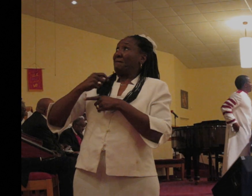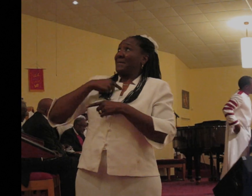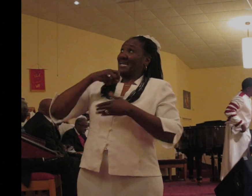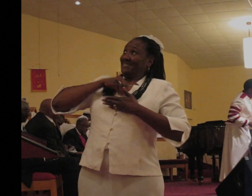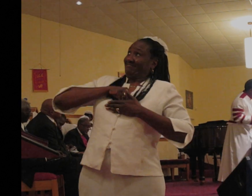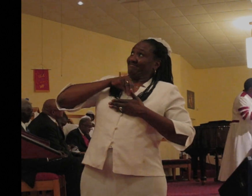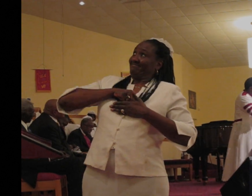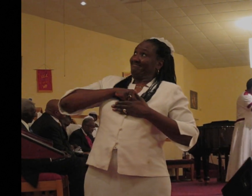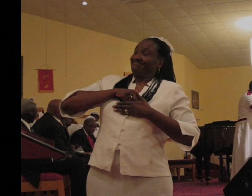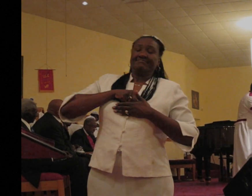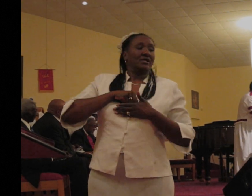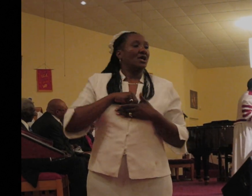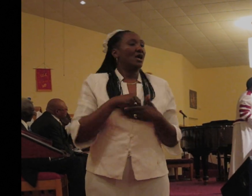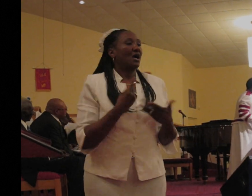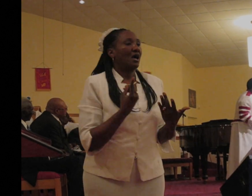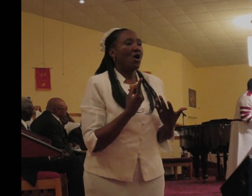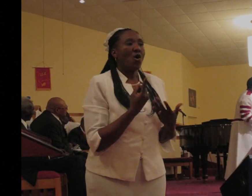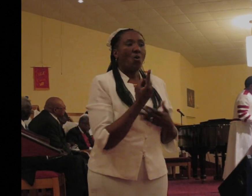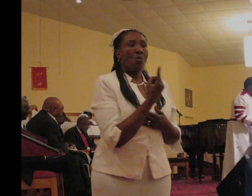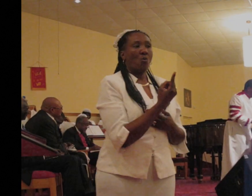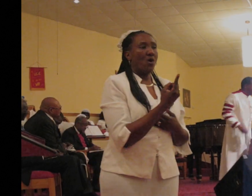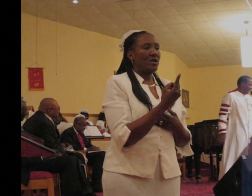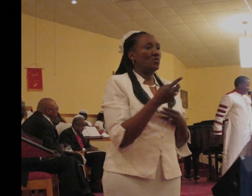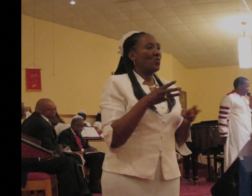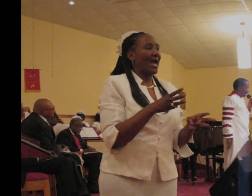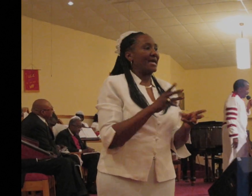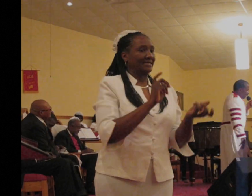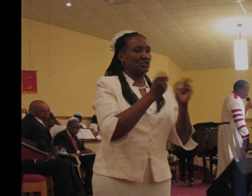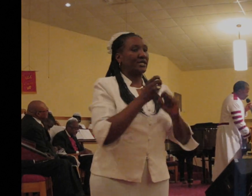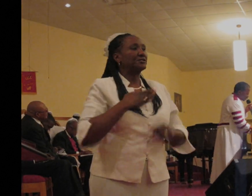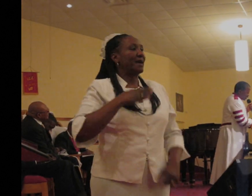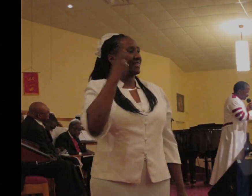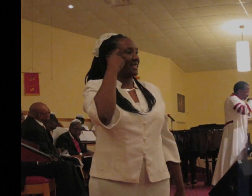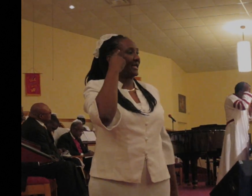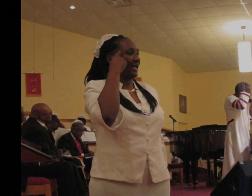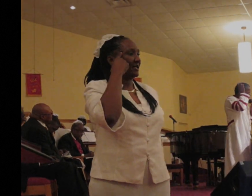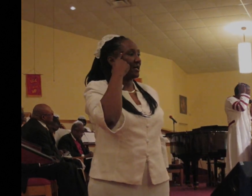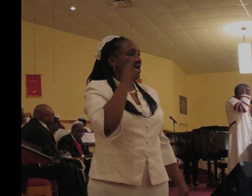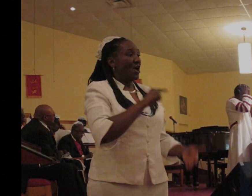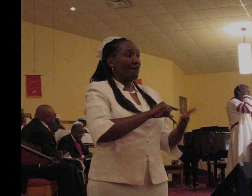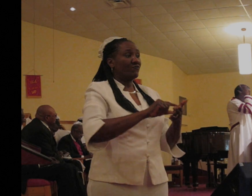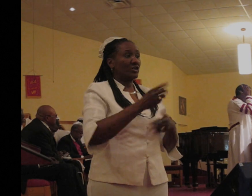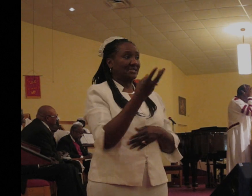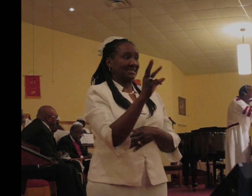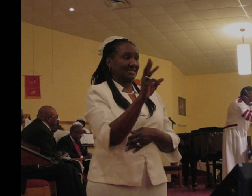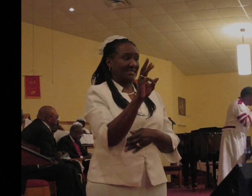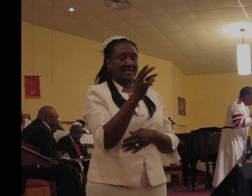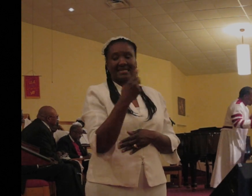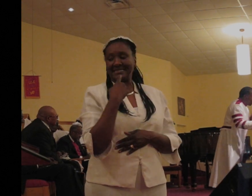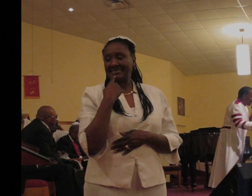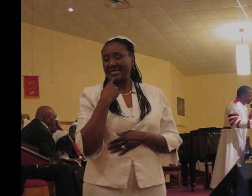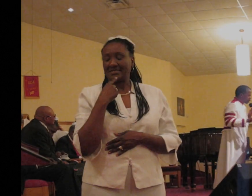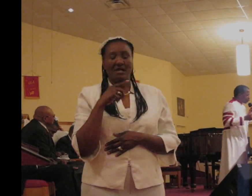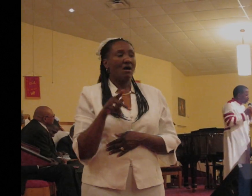myself is to alter my thinking. In verse 16, Paul says, he who are mature,